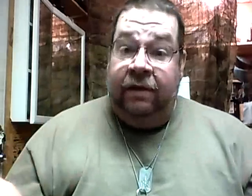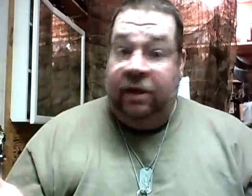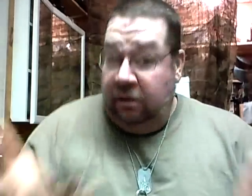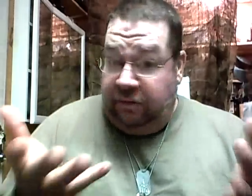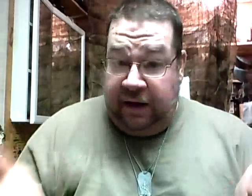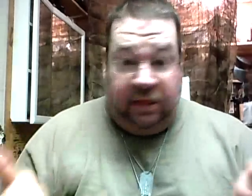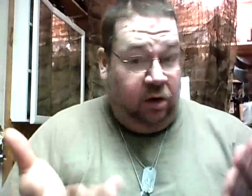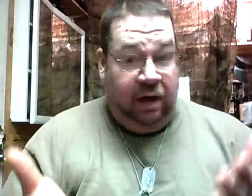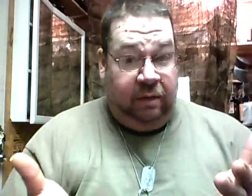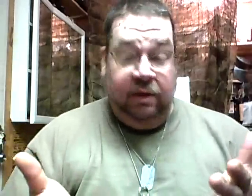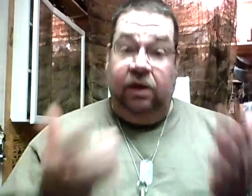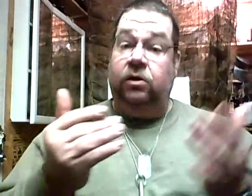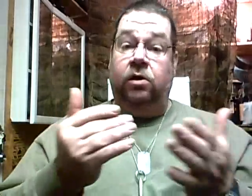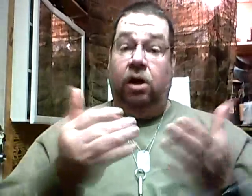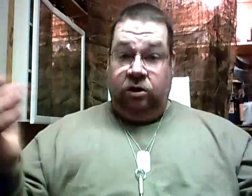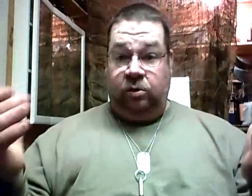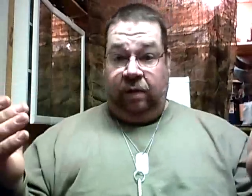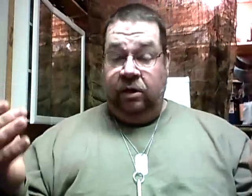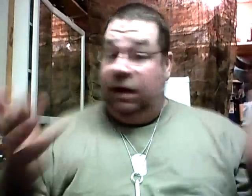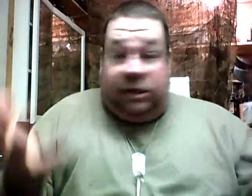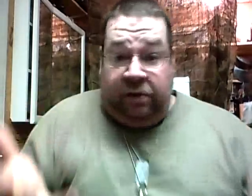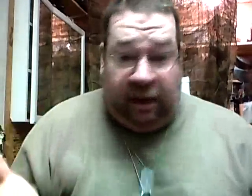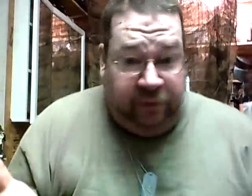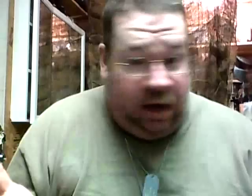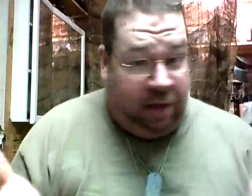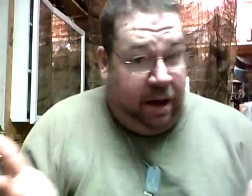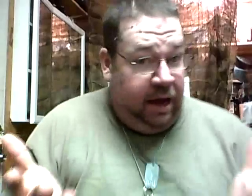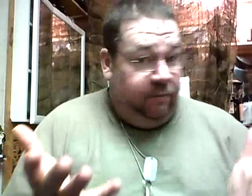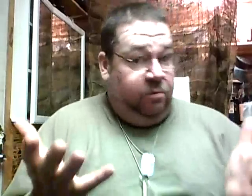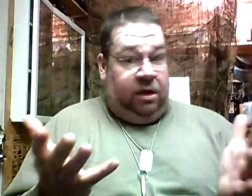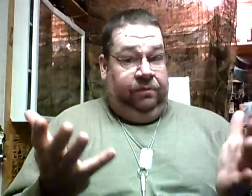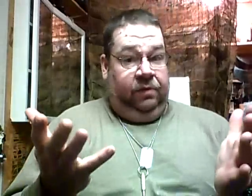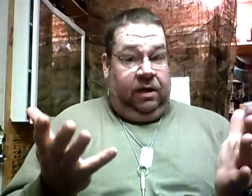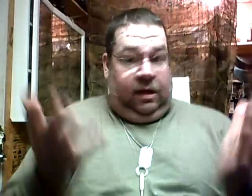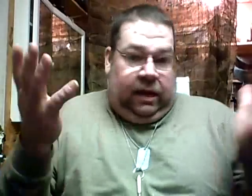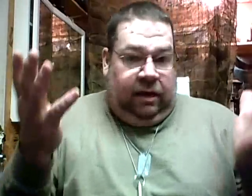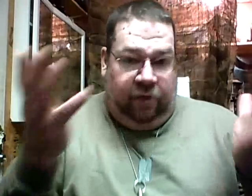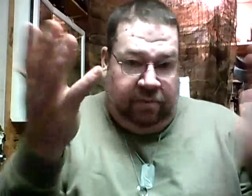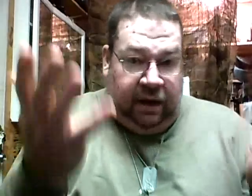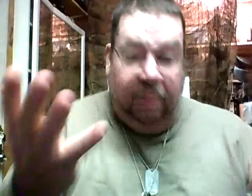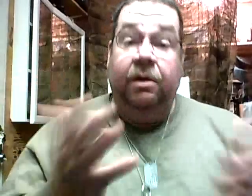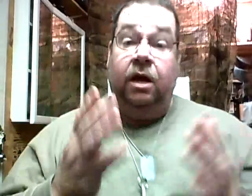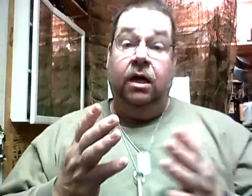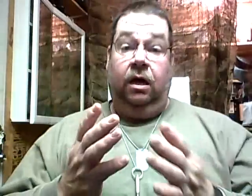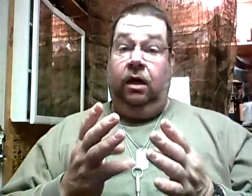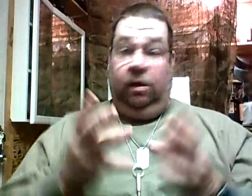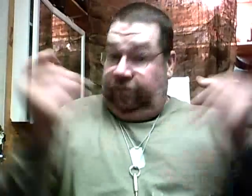ever find out they don't like me, and they're starting to unsubscribe. And that's okay. Everybody ain't for me. And I ain't for everybody. But, you